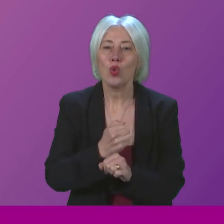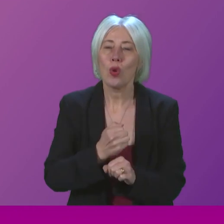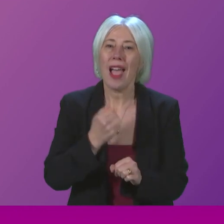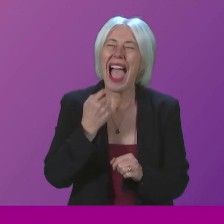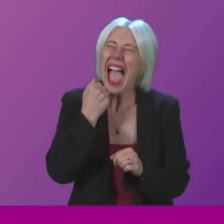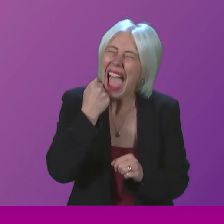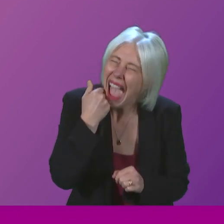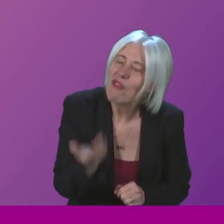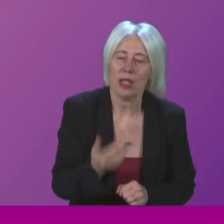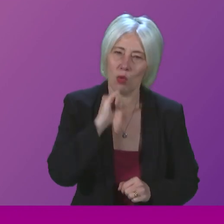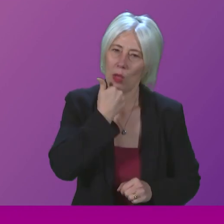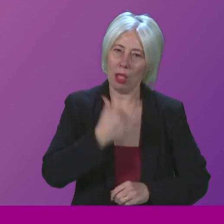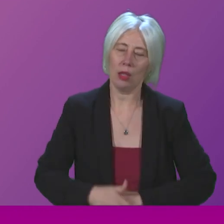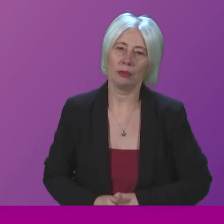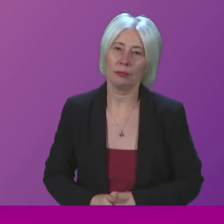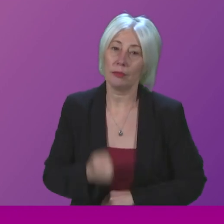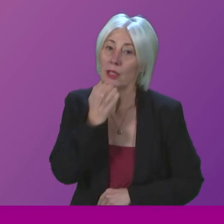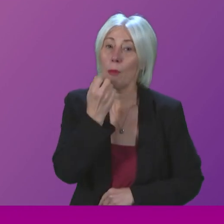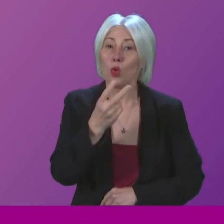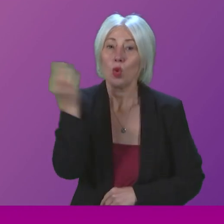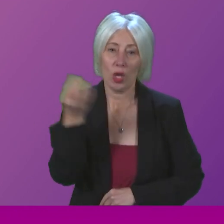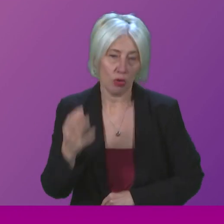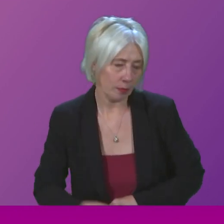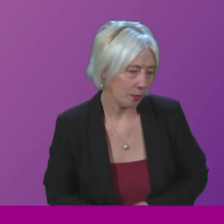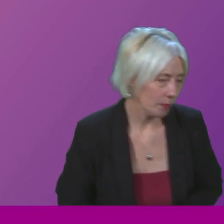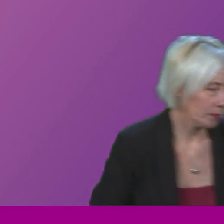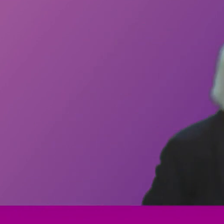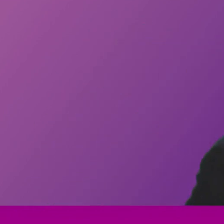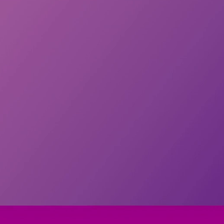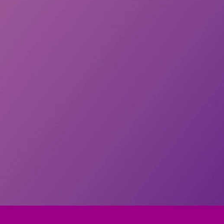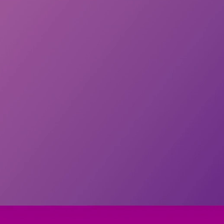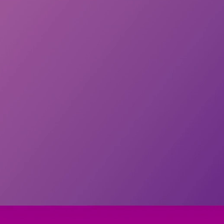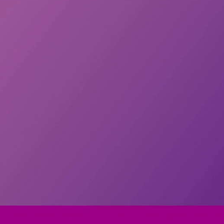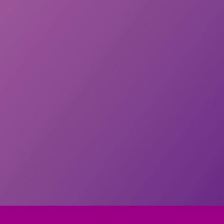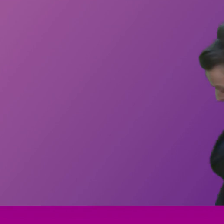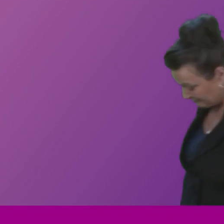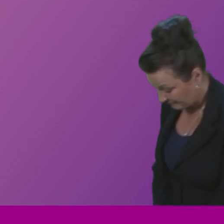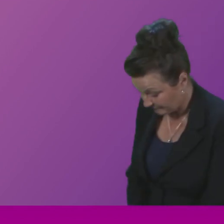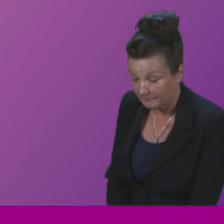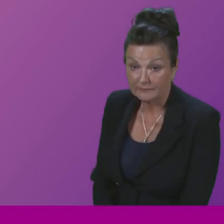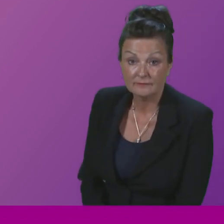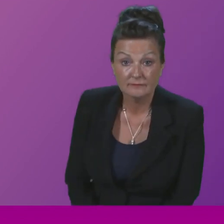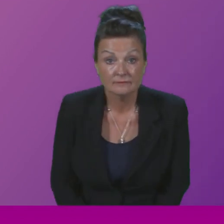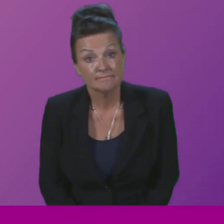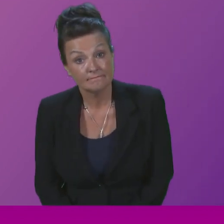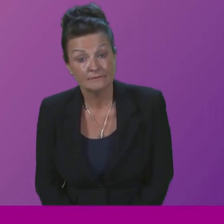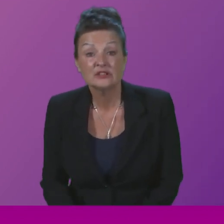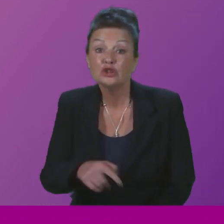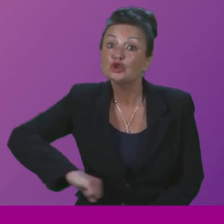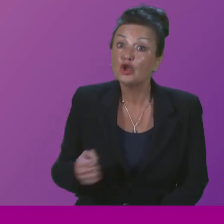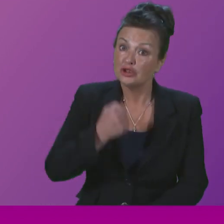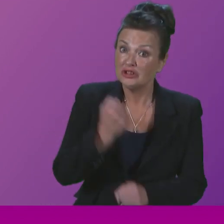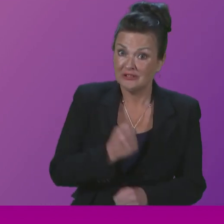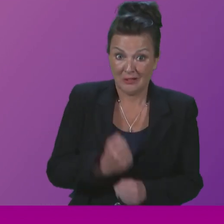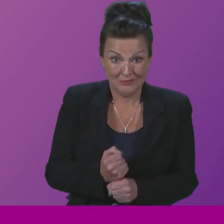every single day. Question number two, Anna Sarwar. Presenting officer, the Scottish Government's failure to get to grips with the NHS